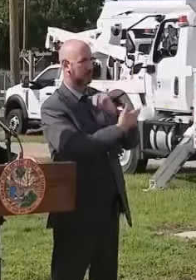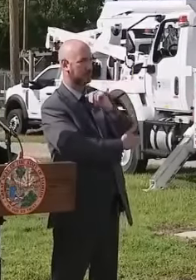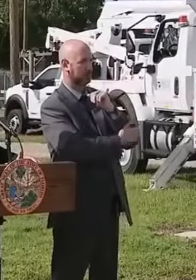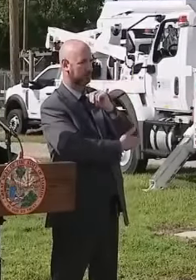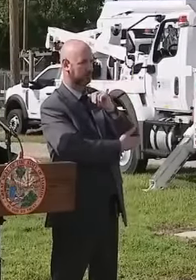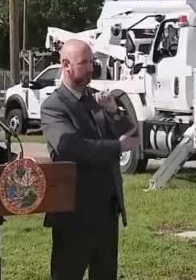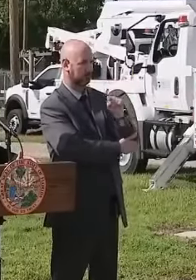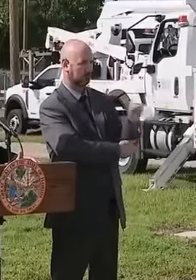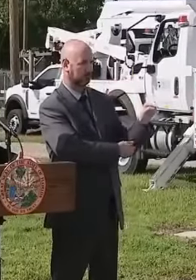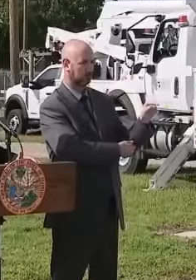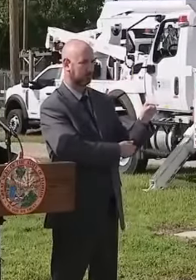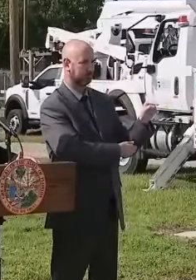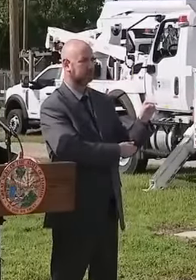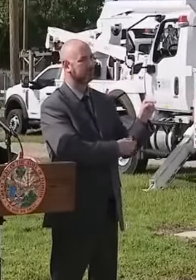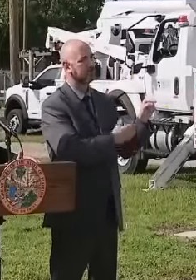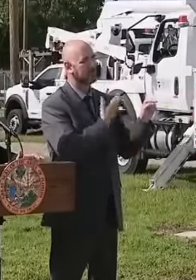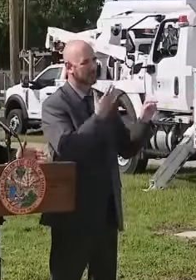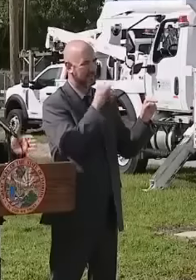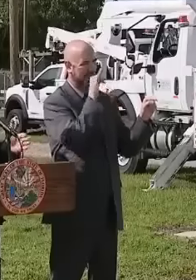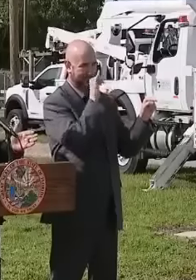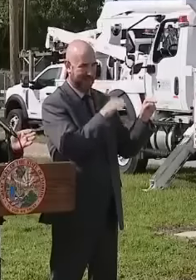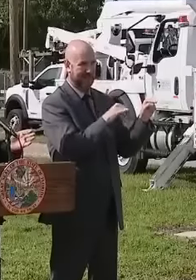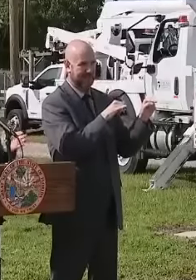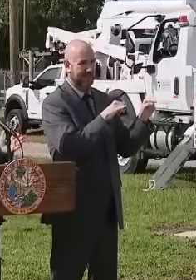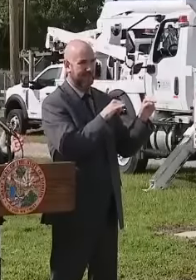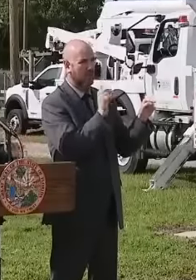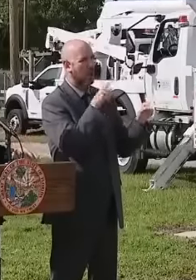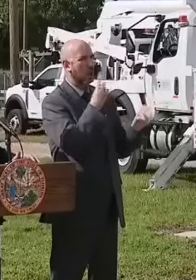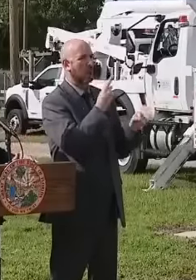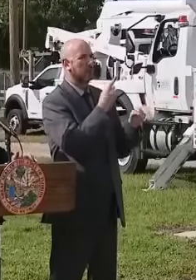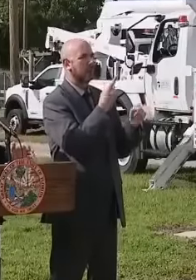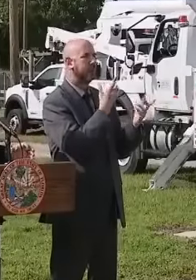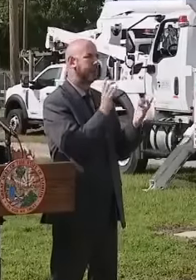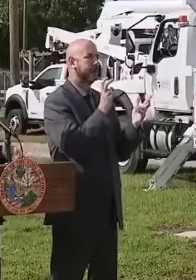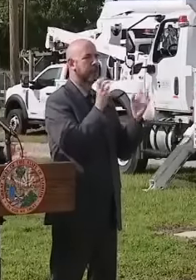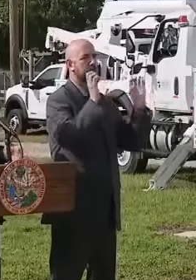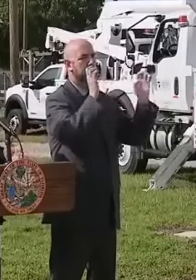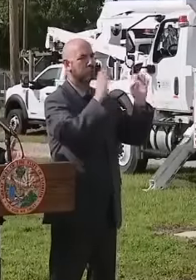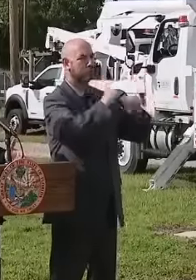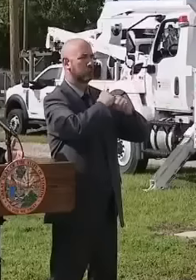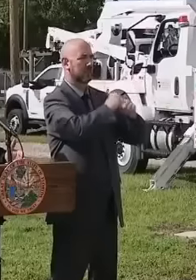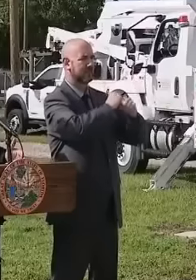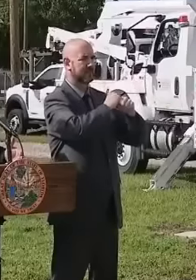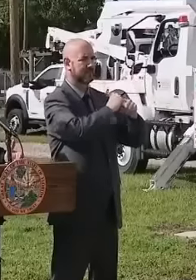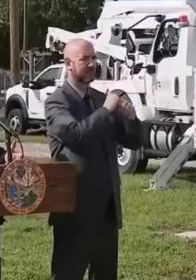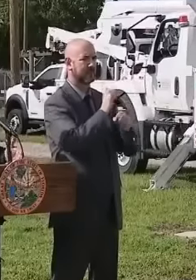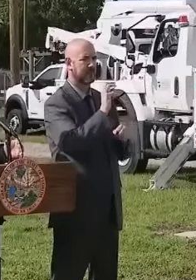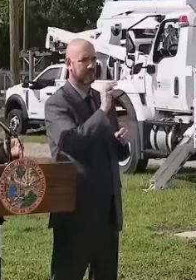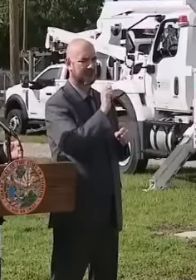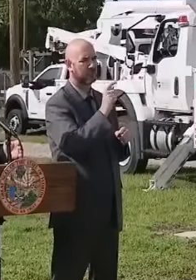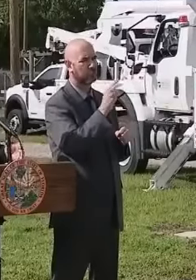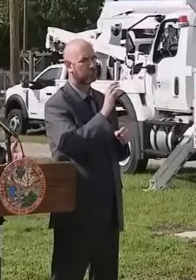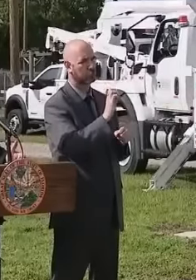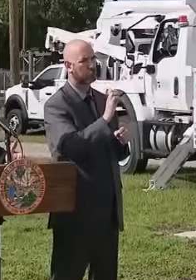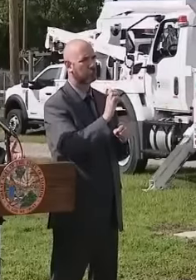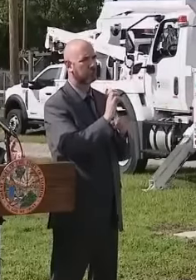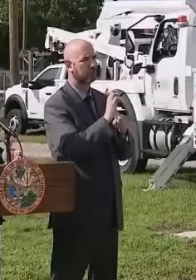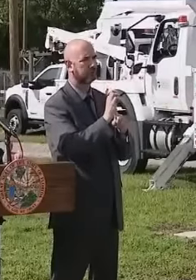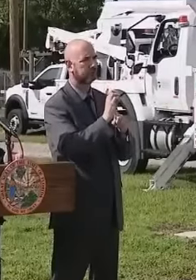B. which is emergency protective measures. And then there's even a smaller window for Cat B measures as it relates to